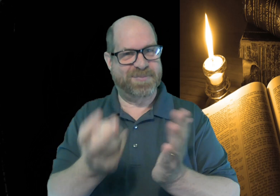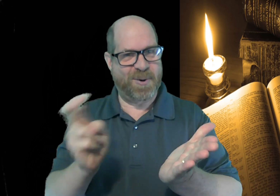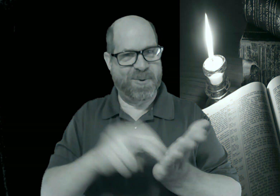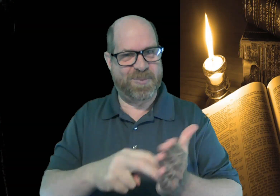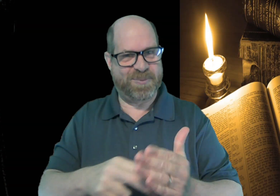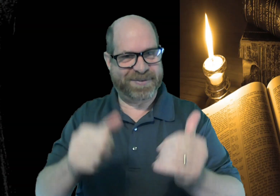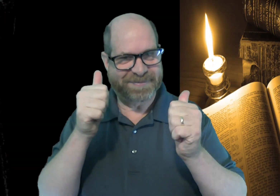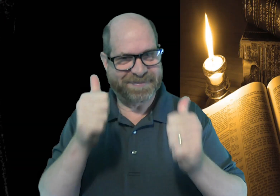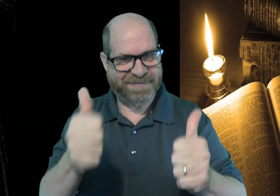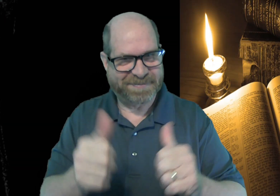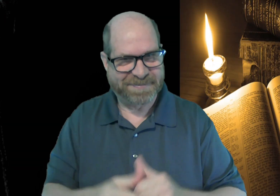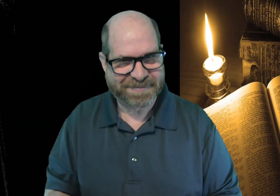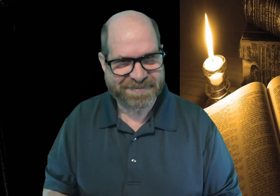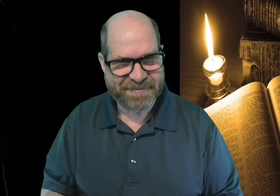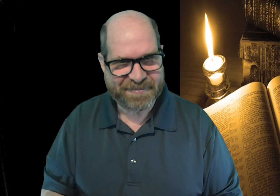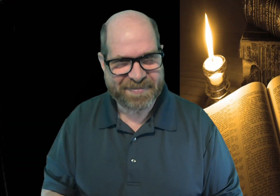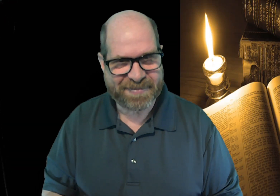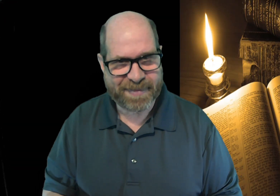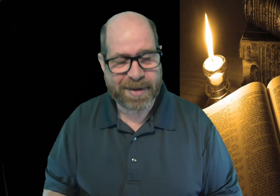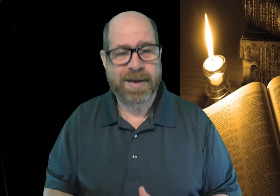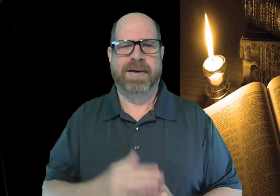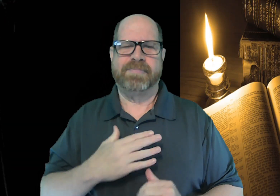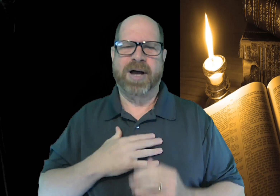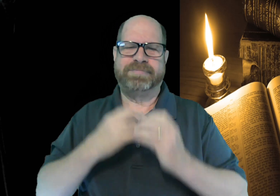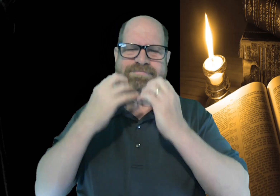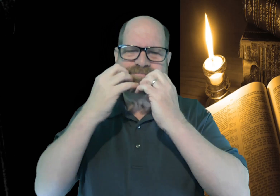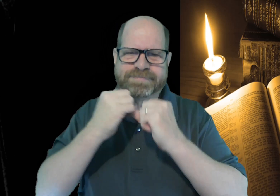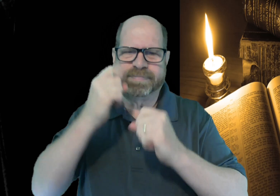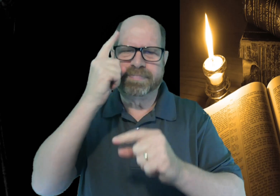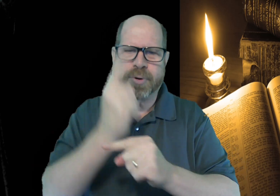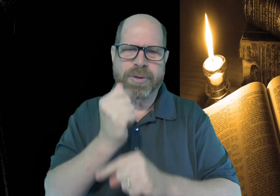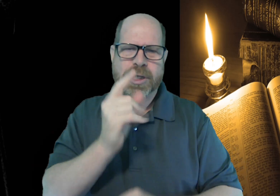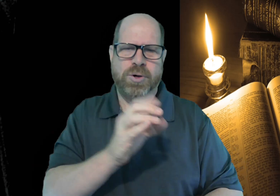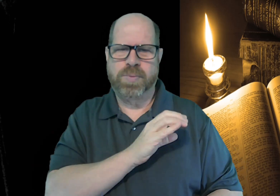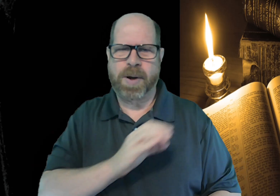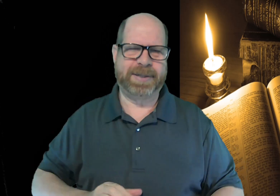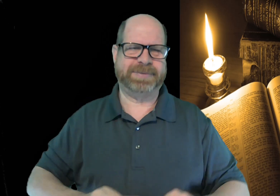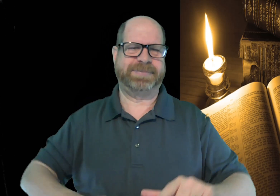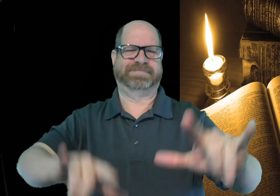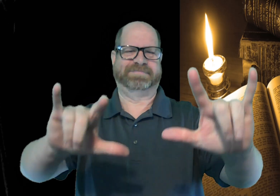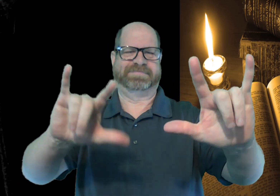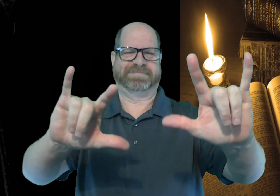because jesus rose again my precious brothers and sisters in christ bye